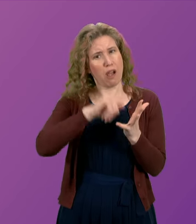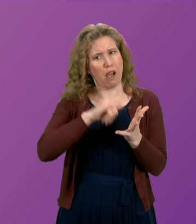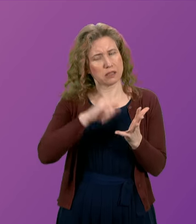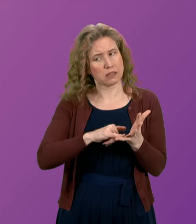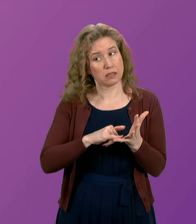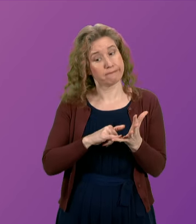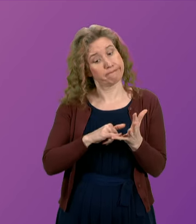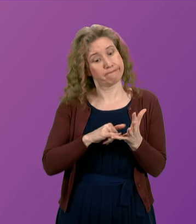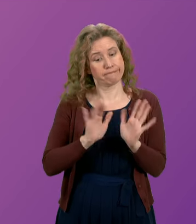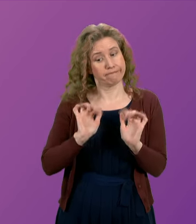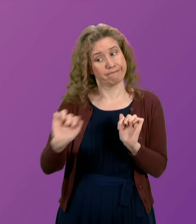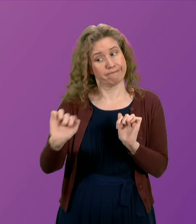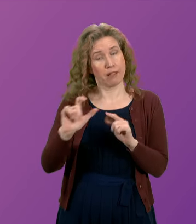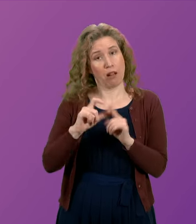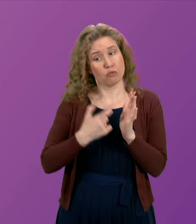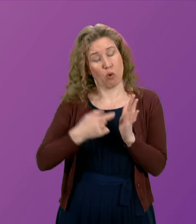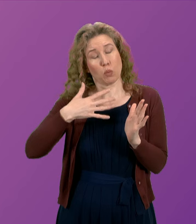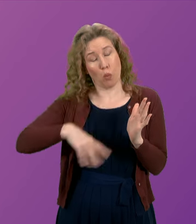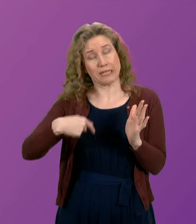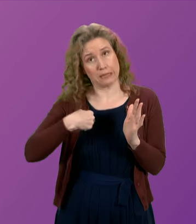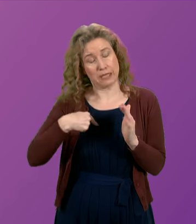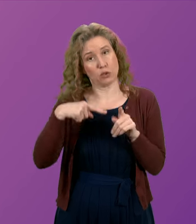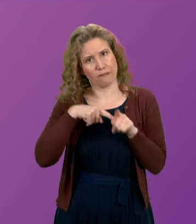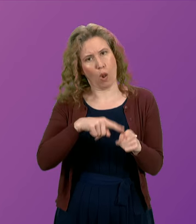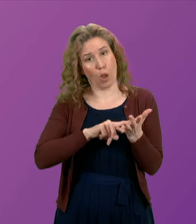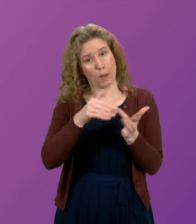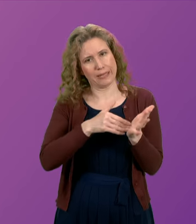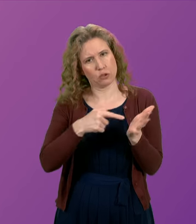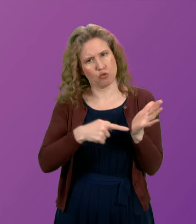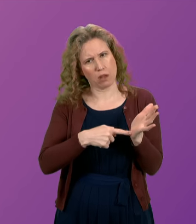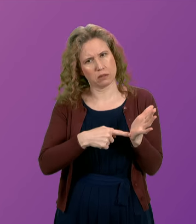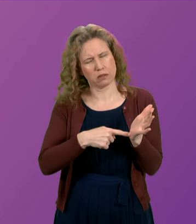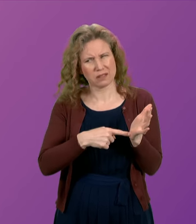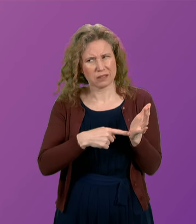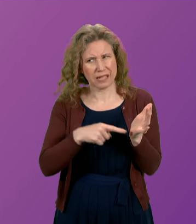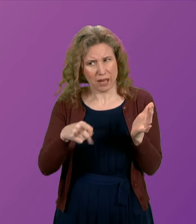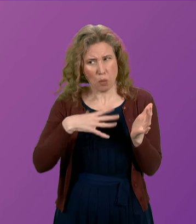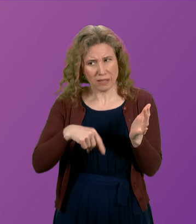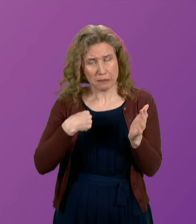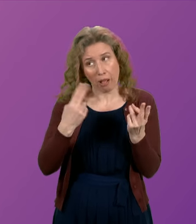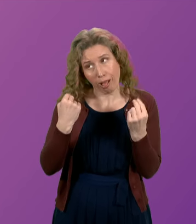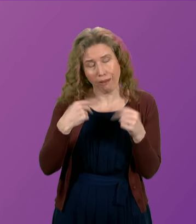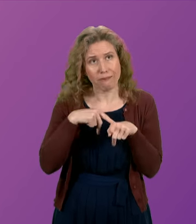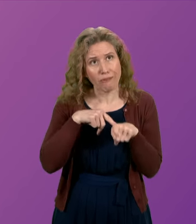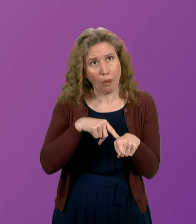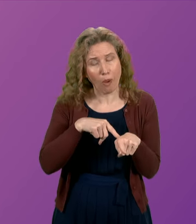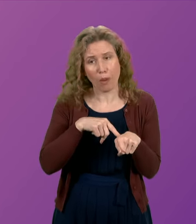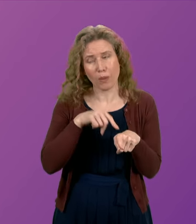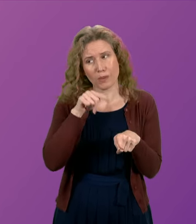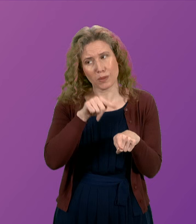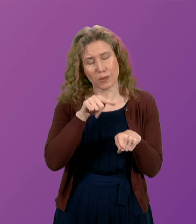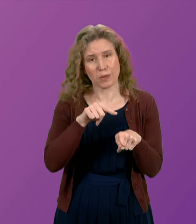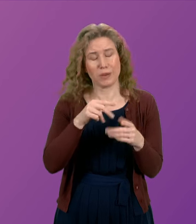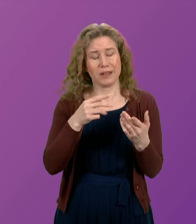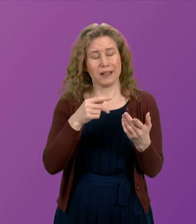what Douglas Ross wanted me to do. He wanted me to follow the tax... Members. He wanted